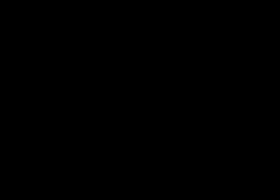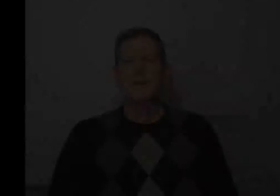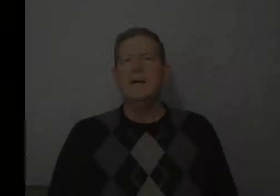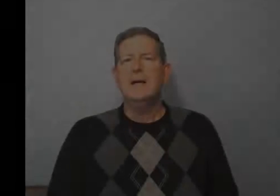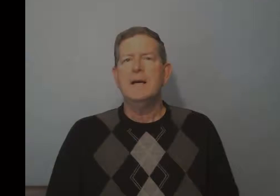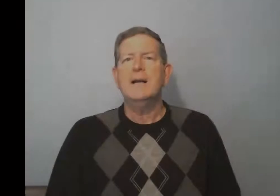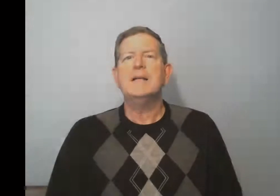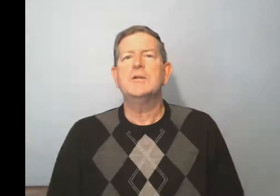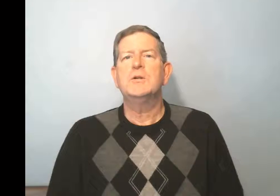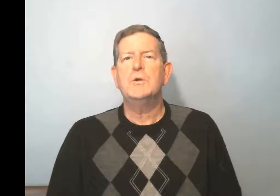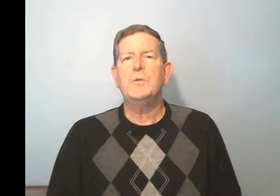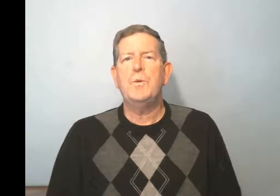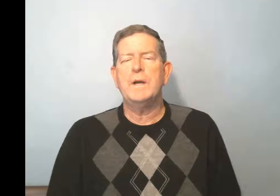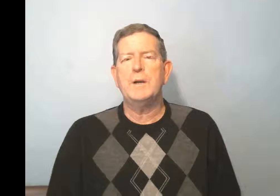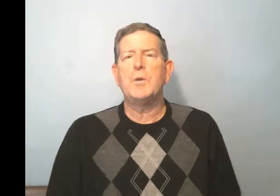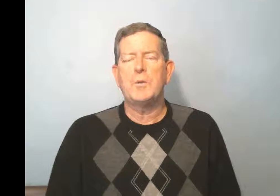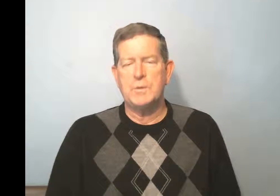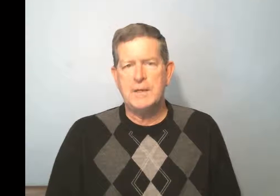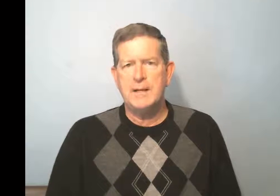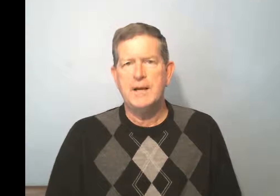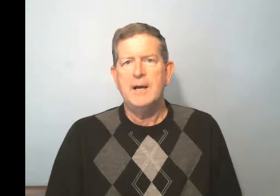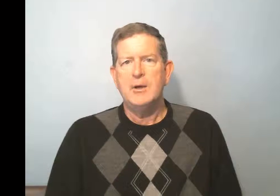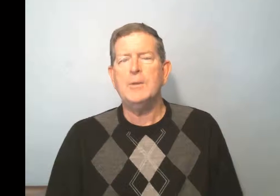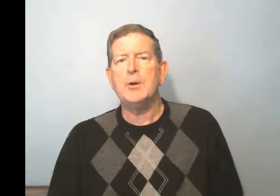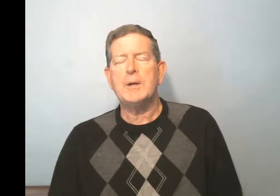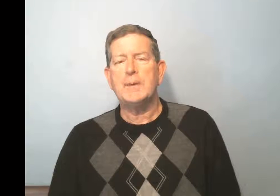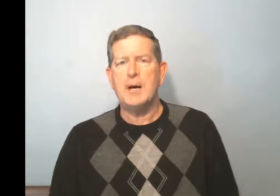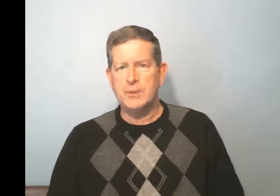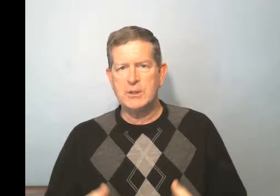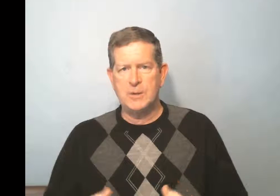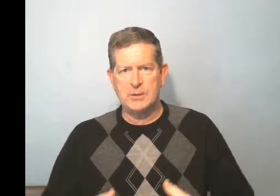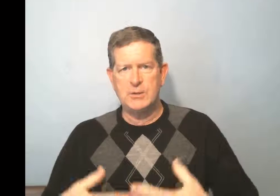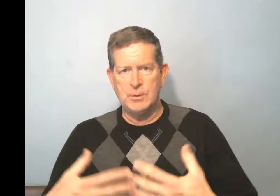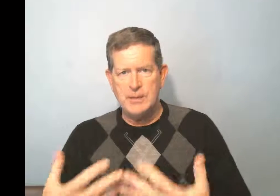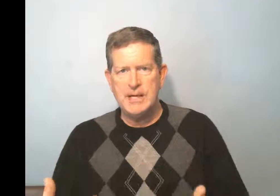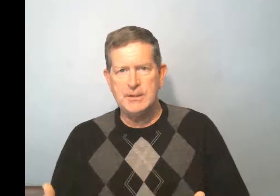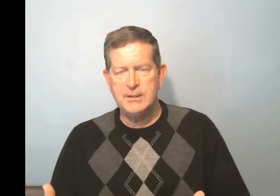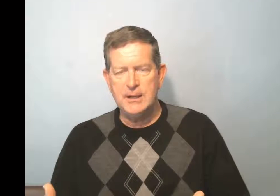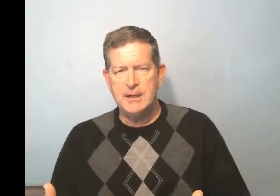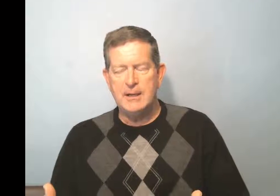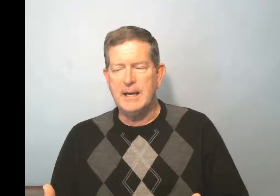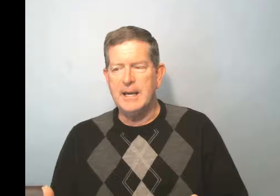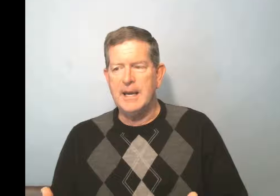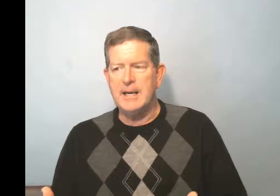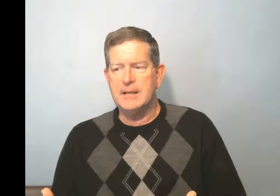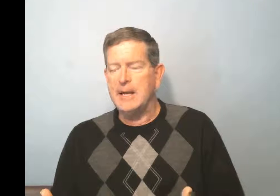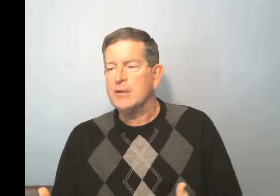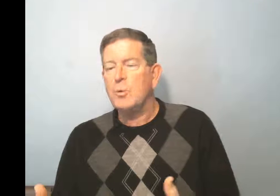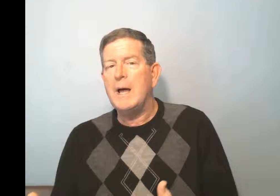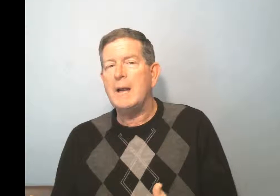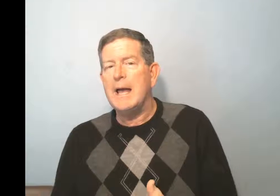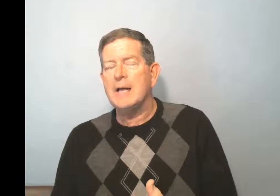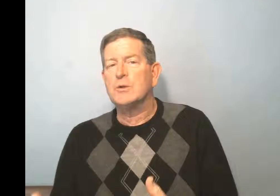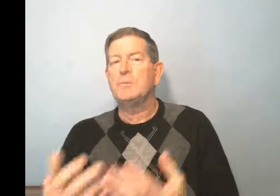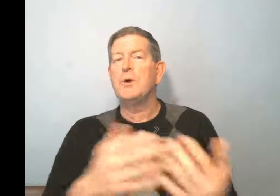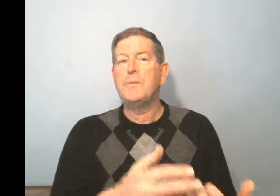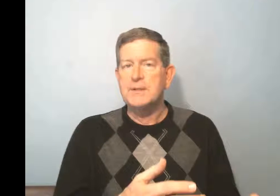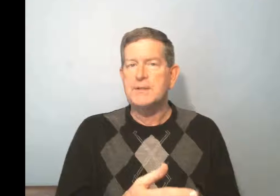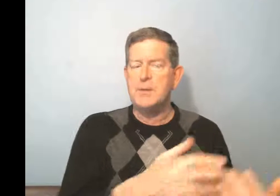In Lesson 2.13, you'll be learning about how to express your needs as well as the purposes that you